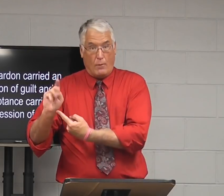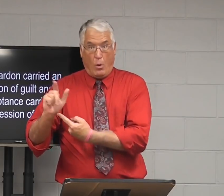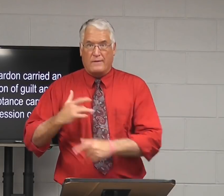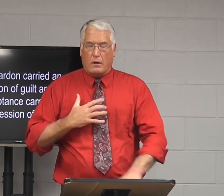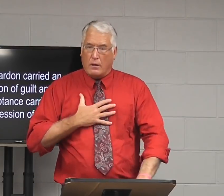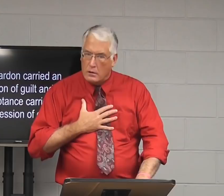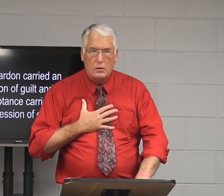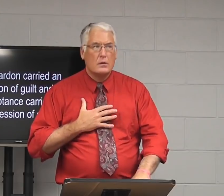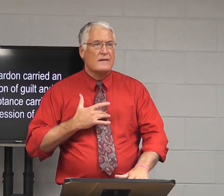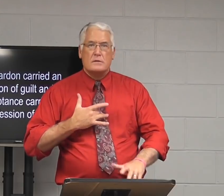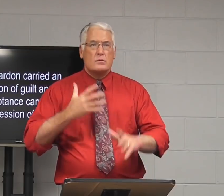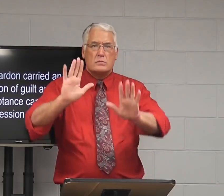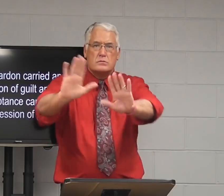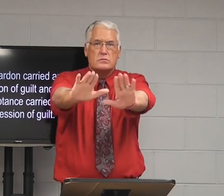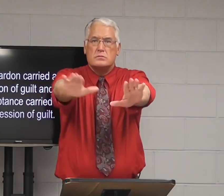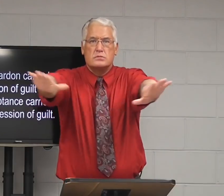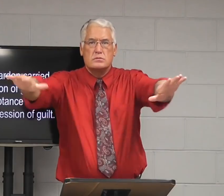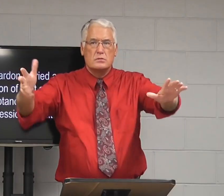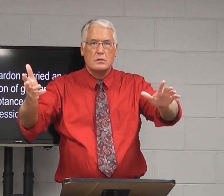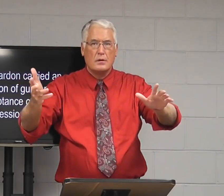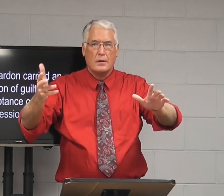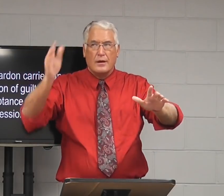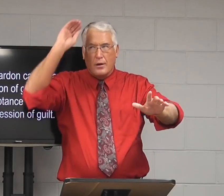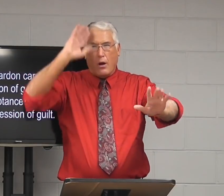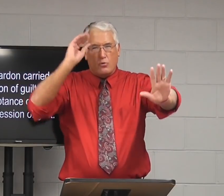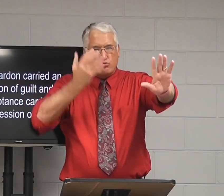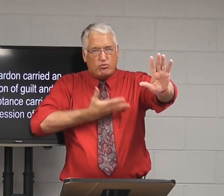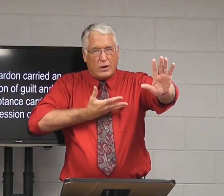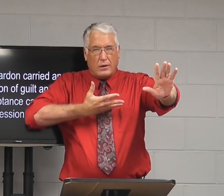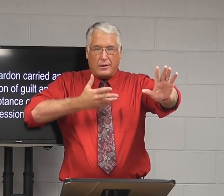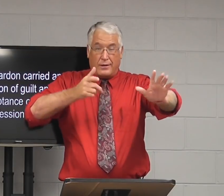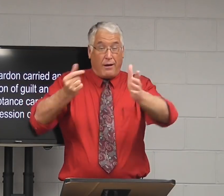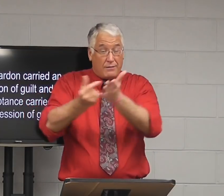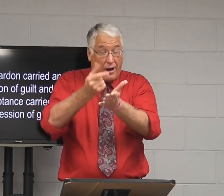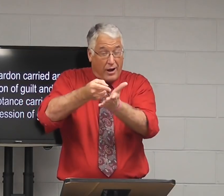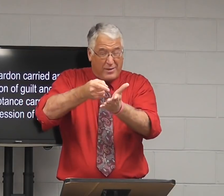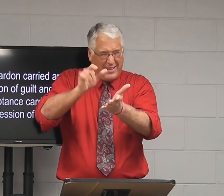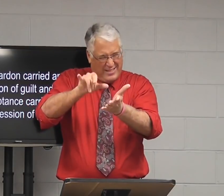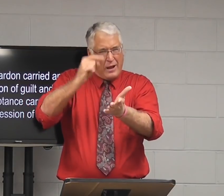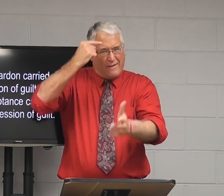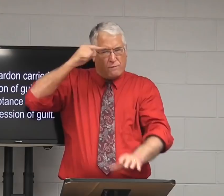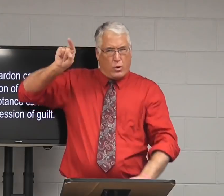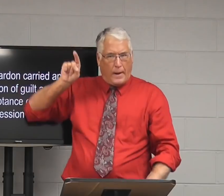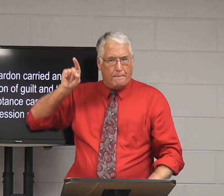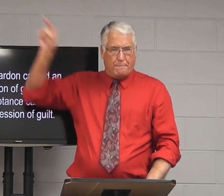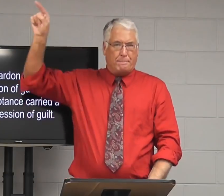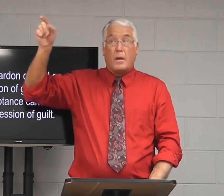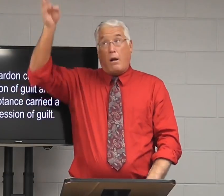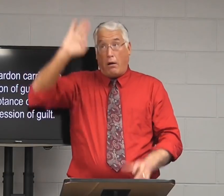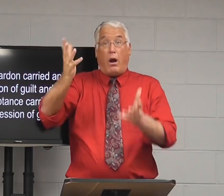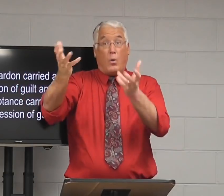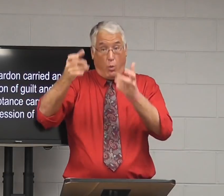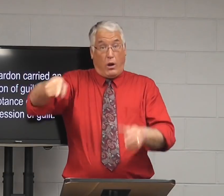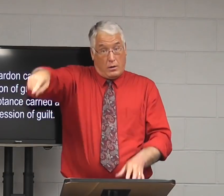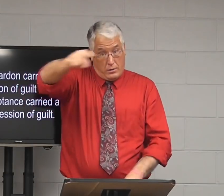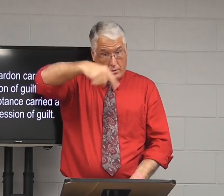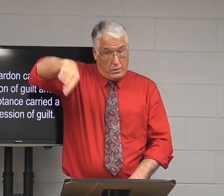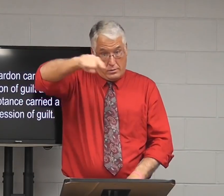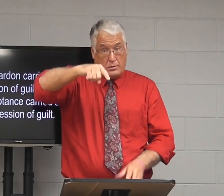So Martin Luther felt very touched by that. He wanted people to understand God's grace through the gospel, that it was through God.